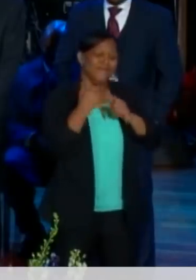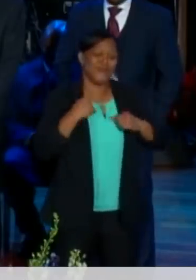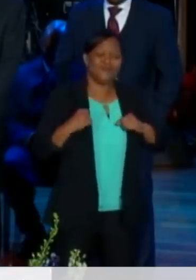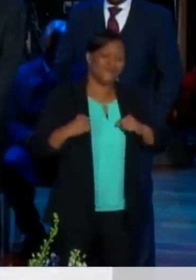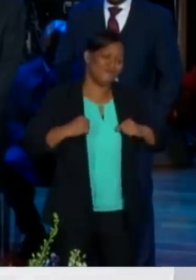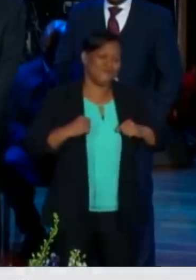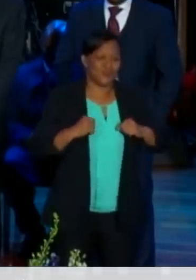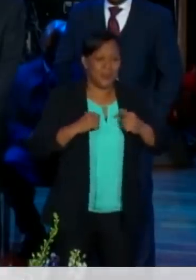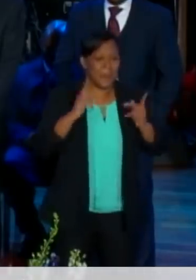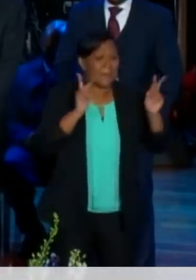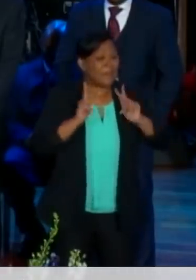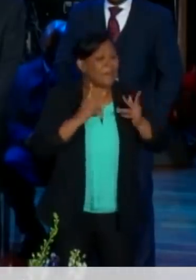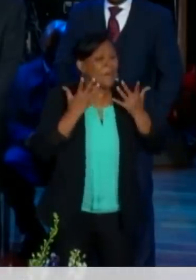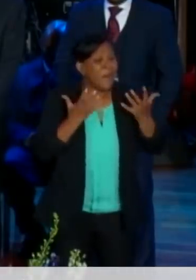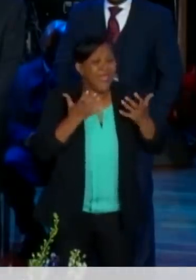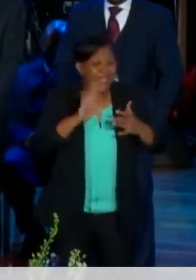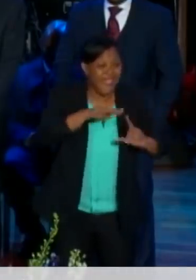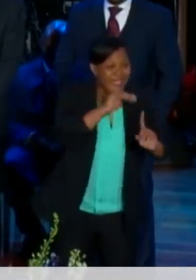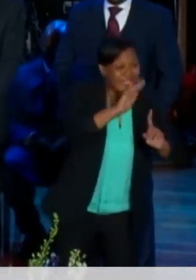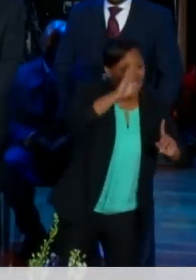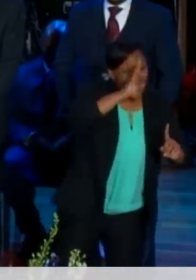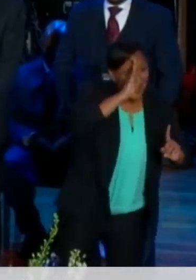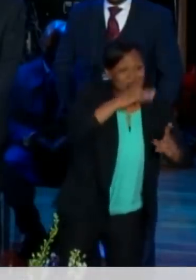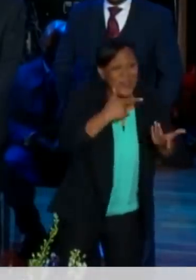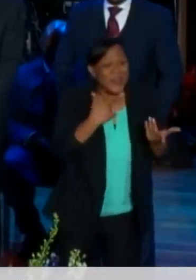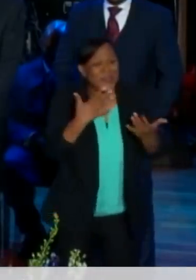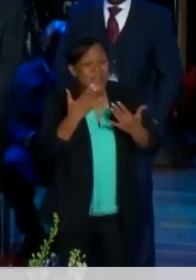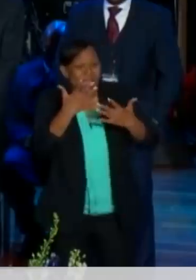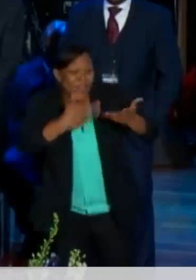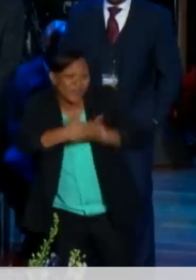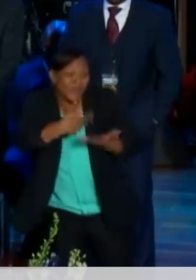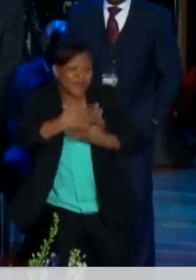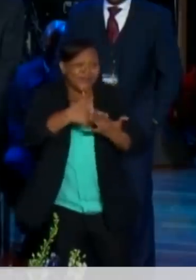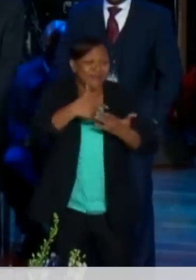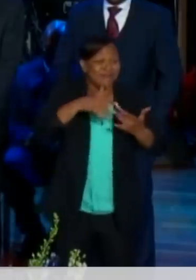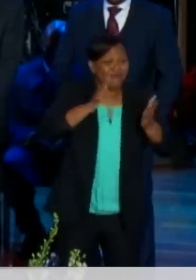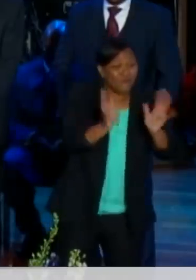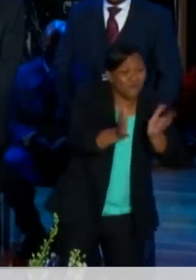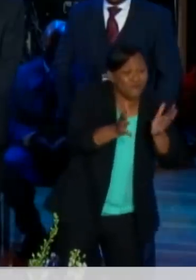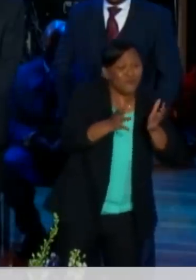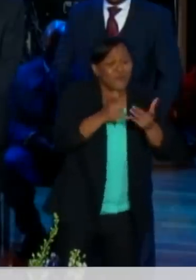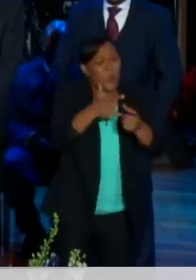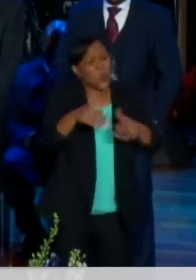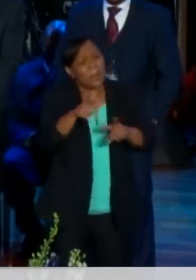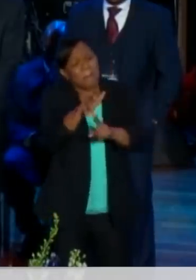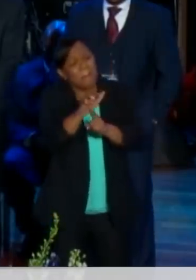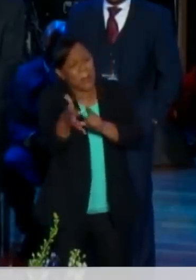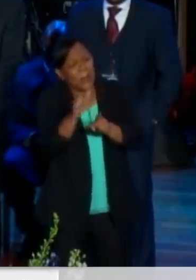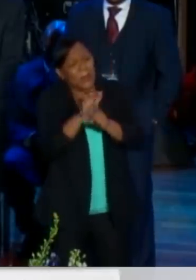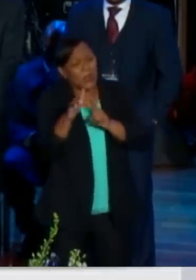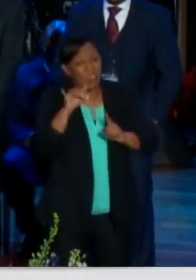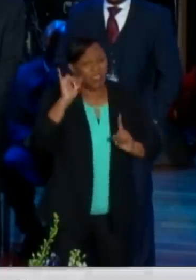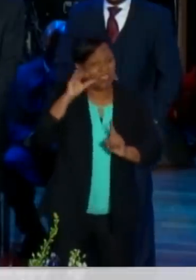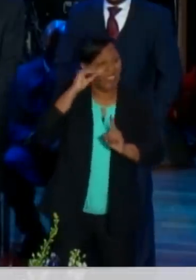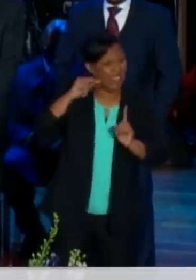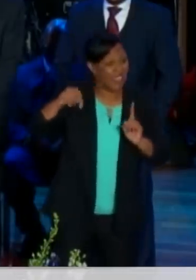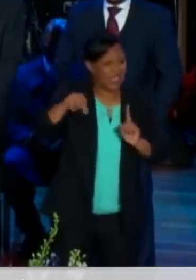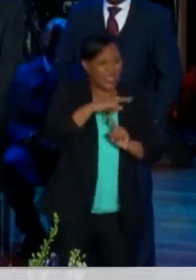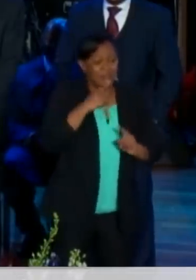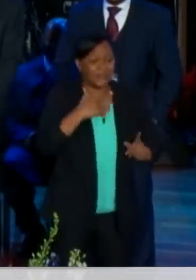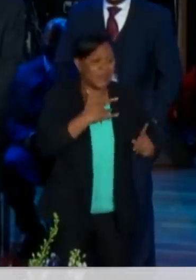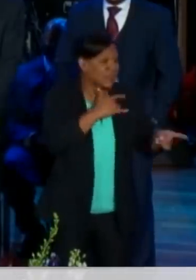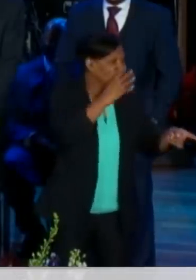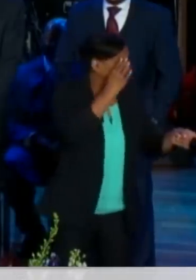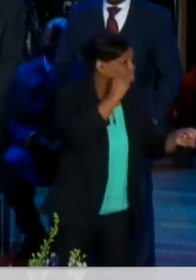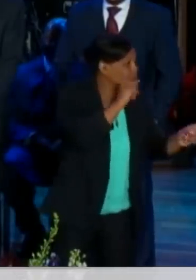greet him and wanted to have fun with him. Guys that was doing drugs like smokers and